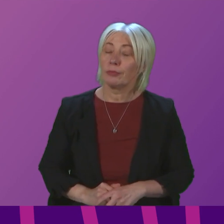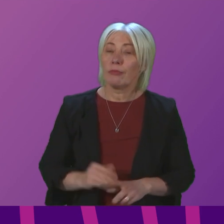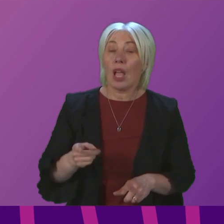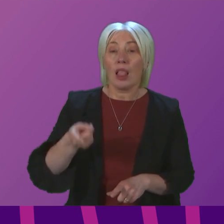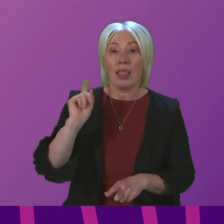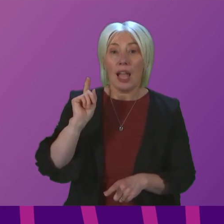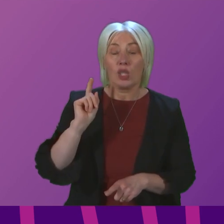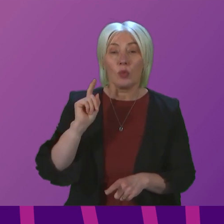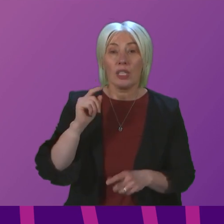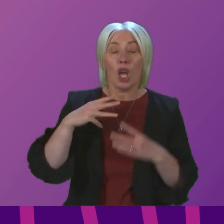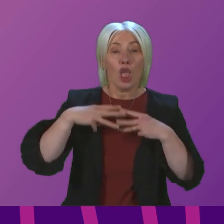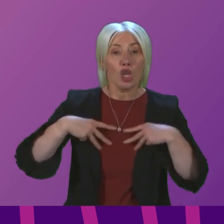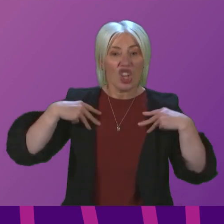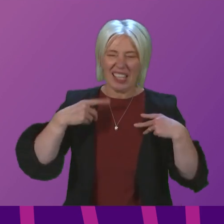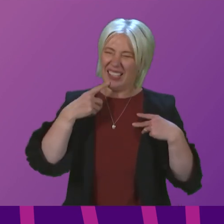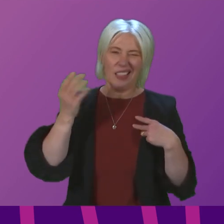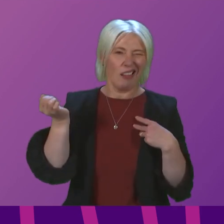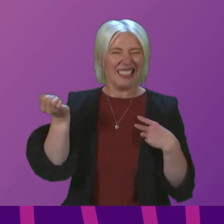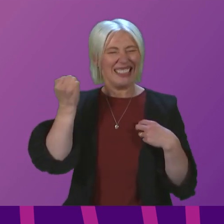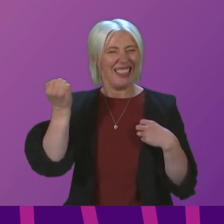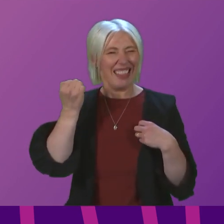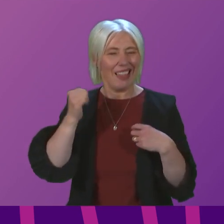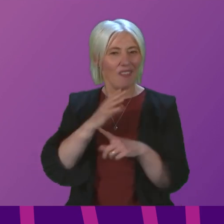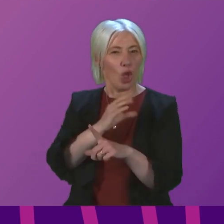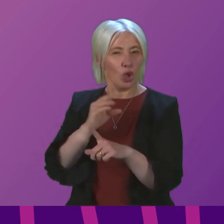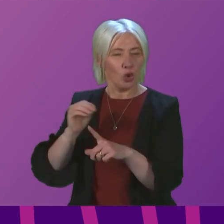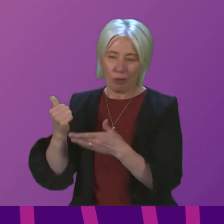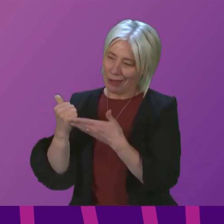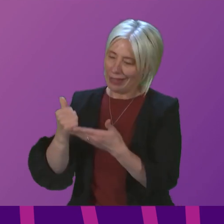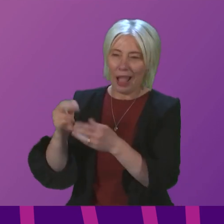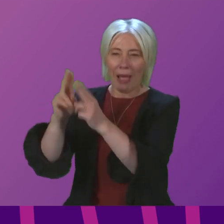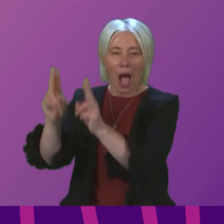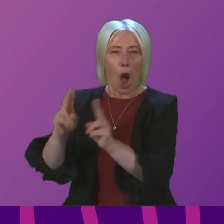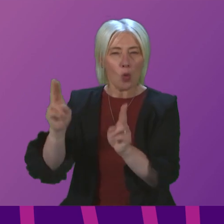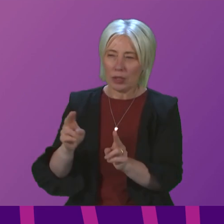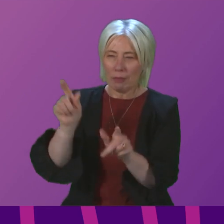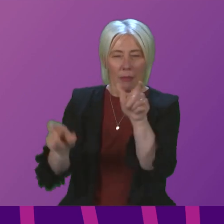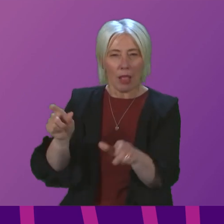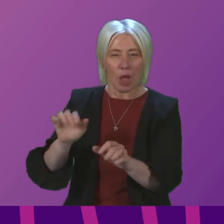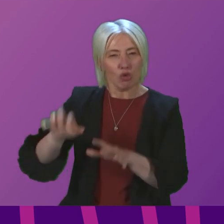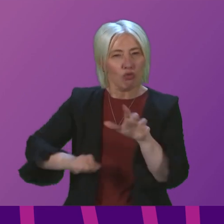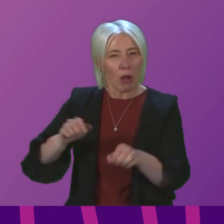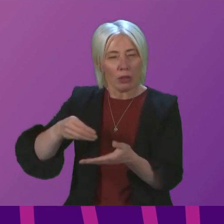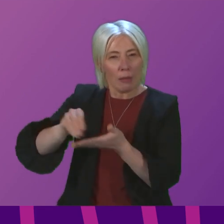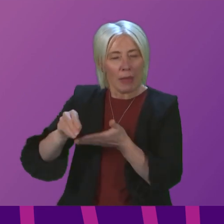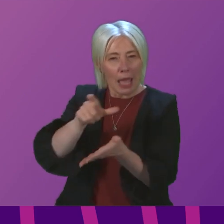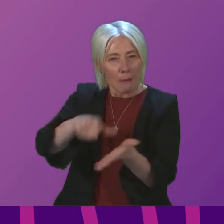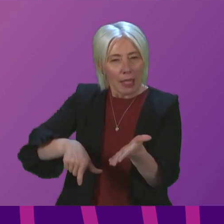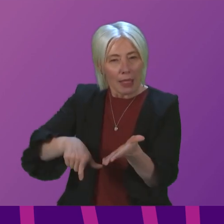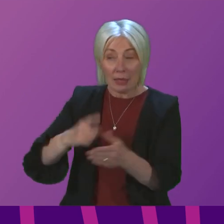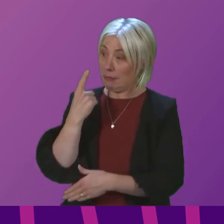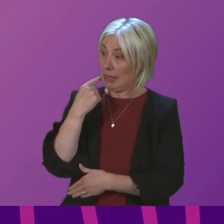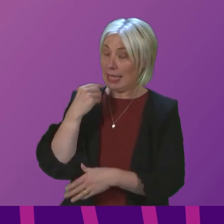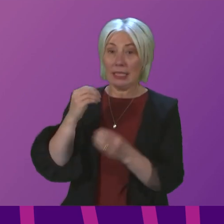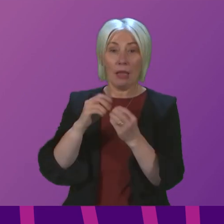week, the Chancellor said it was silly for the Tory Government to help households struggling with their bills. Yesterday, Boris Johnson